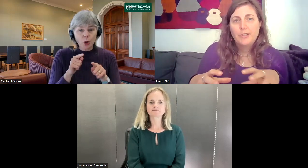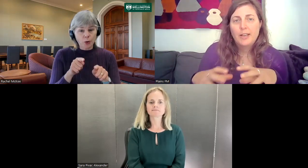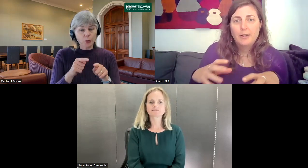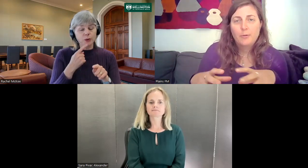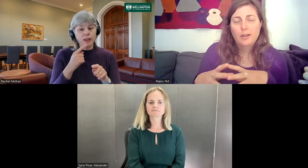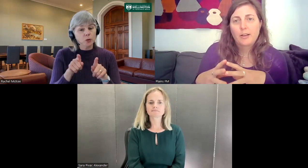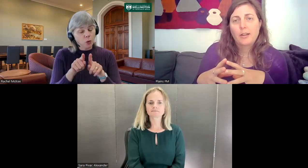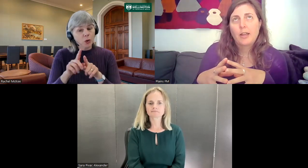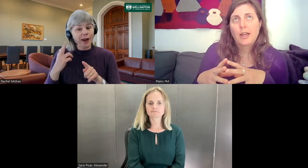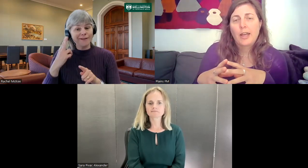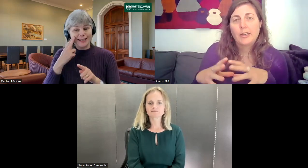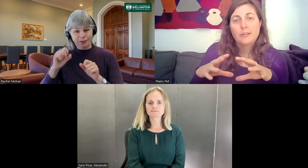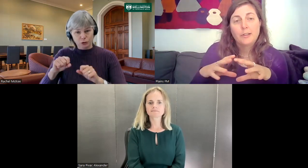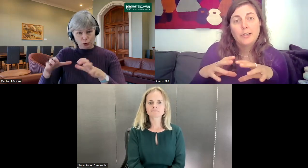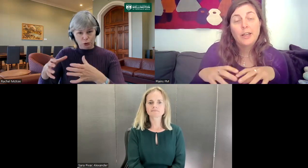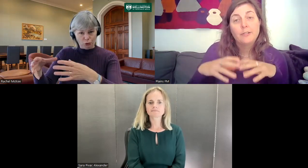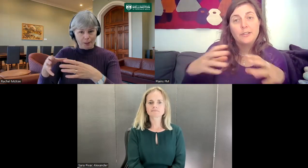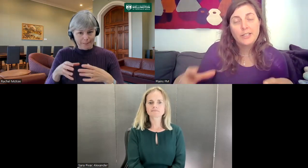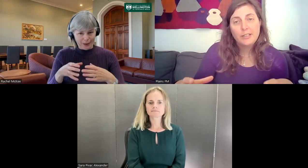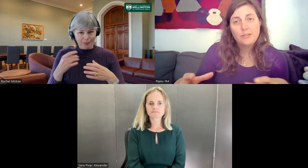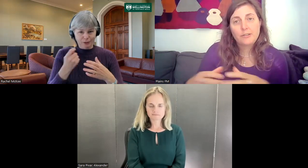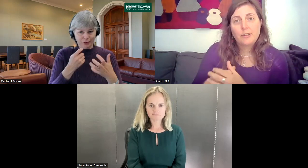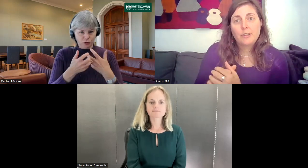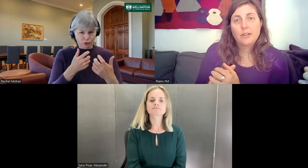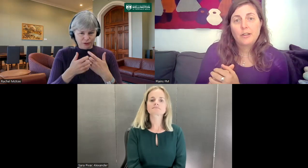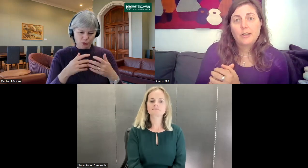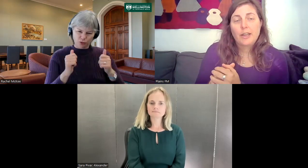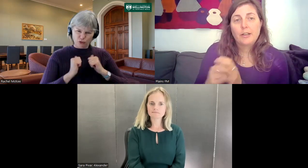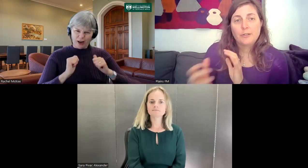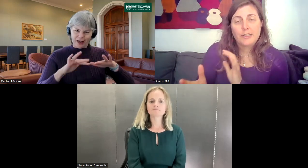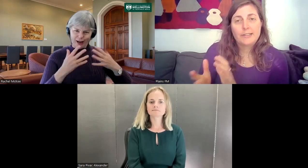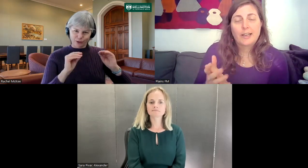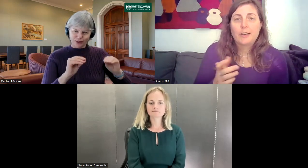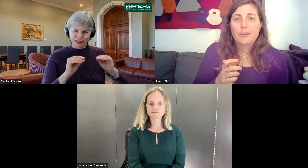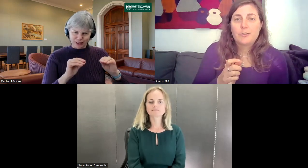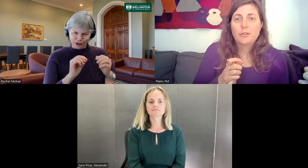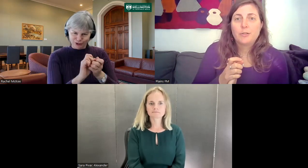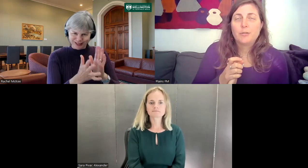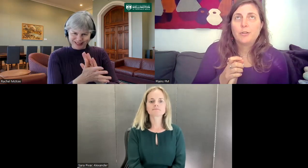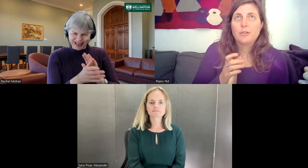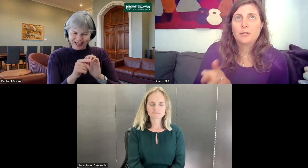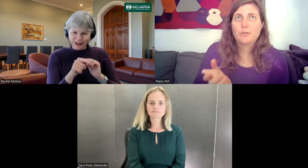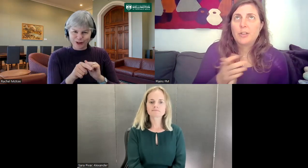Teheringawaka and learning how to teach New Zealand Sign Language to children?